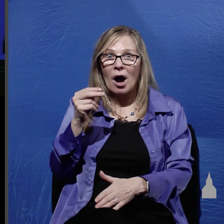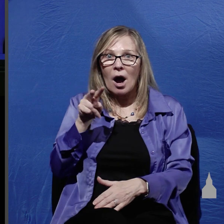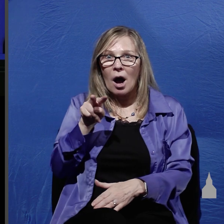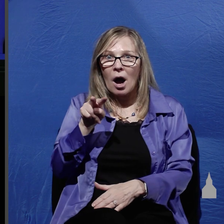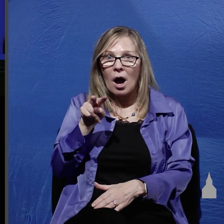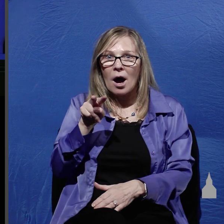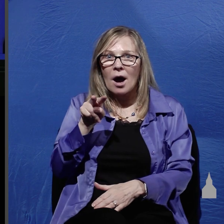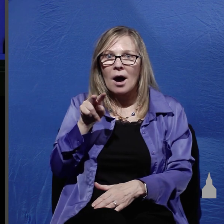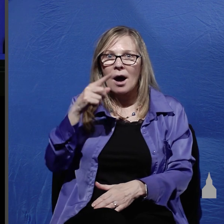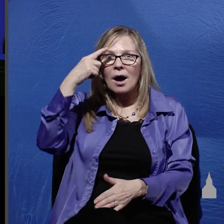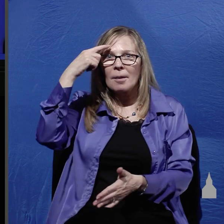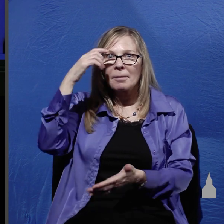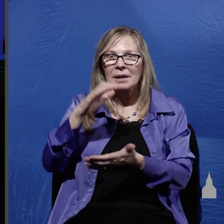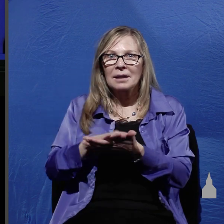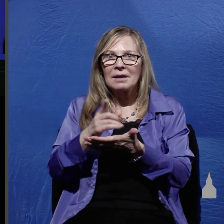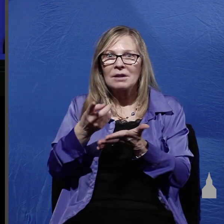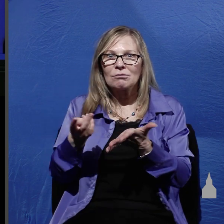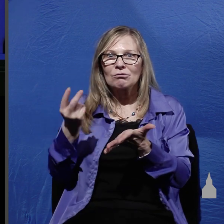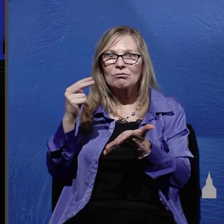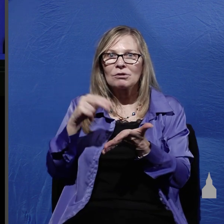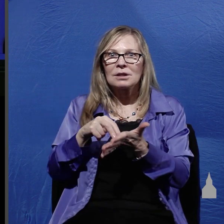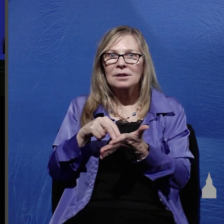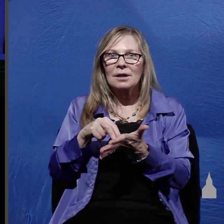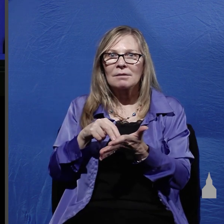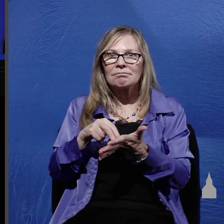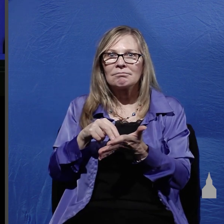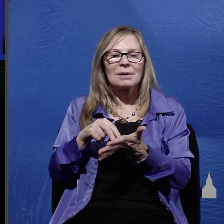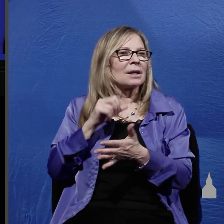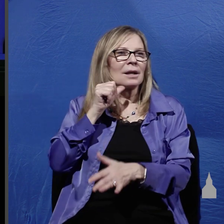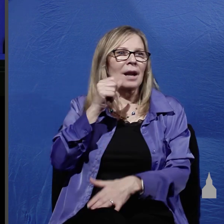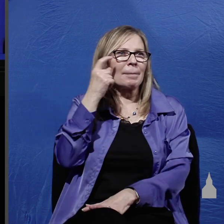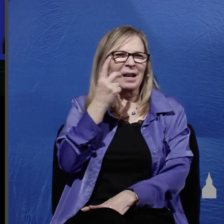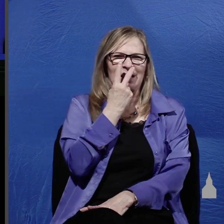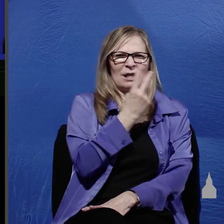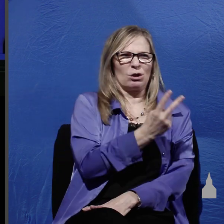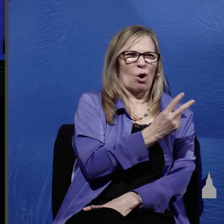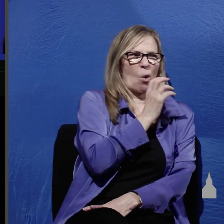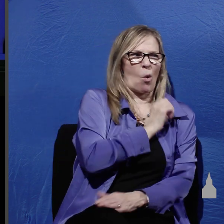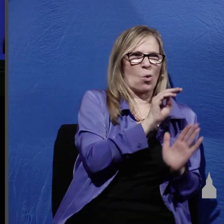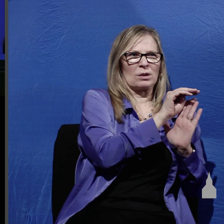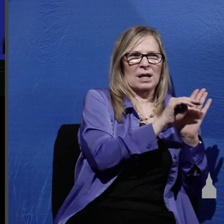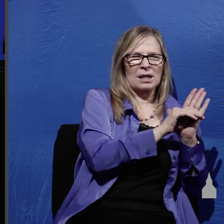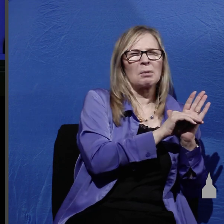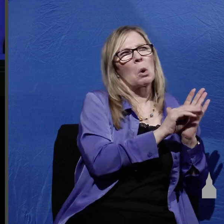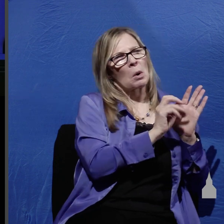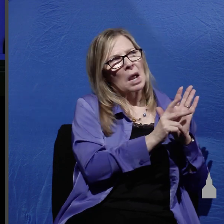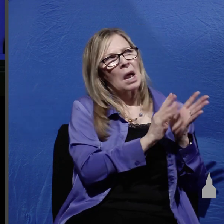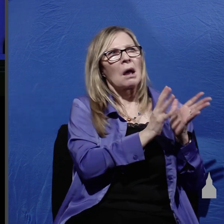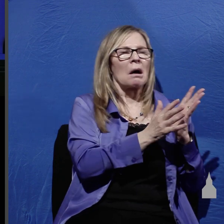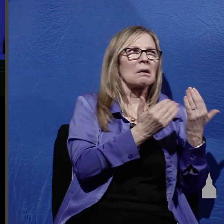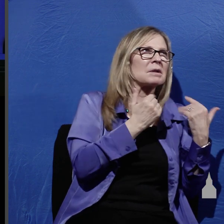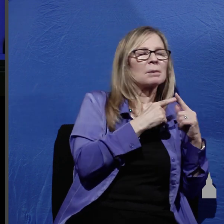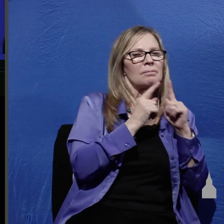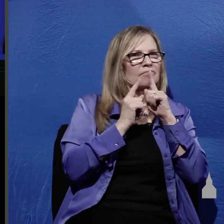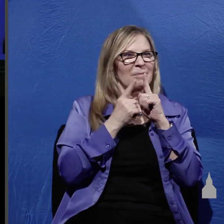Christ had risen from the dead not because he saw it in the Old Testament but because he saw the clear strong irrefutable